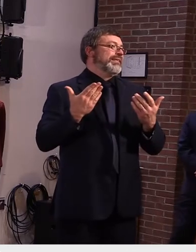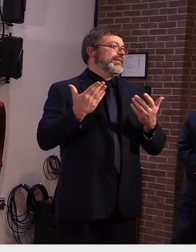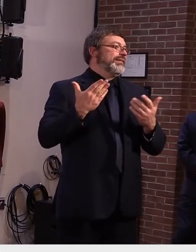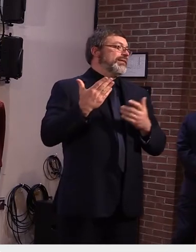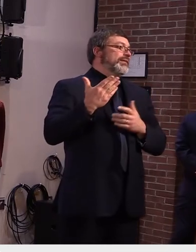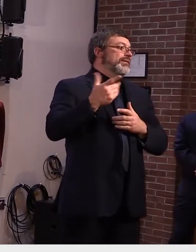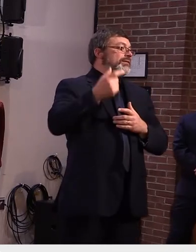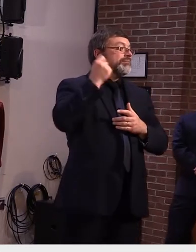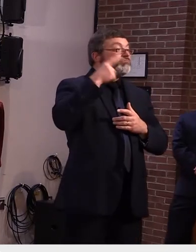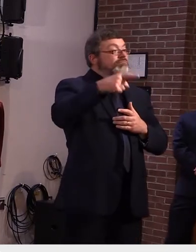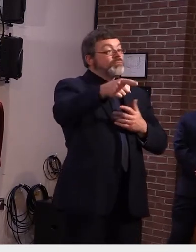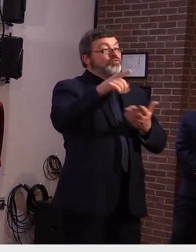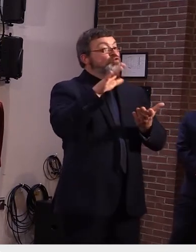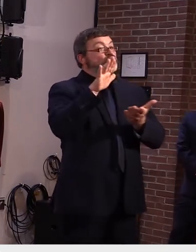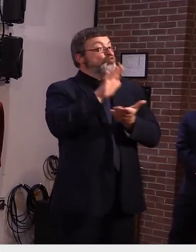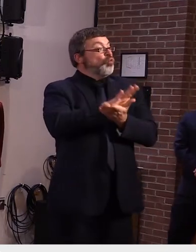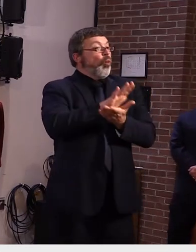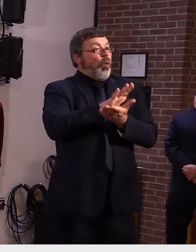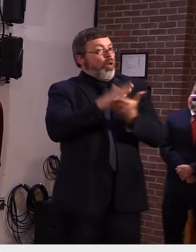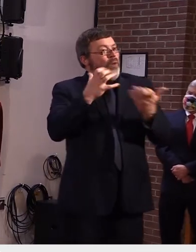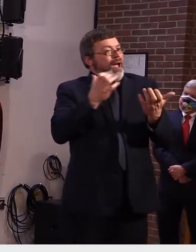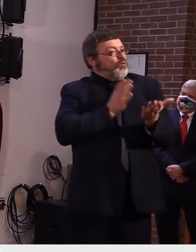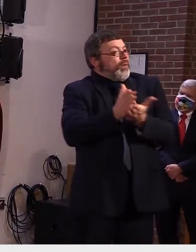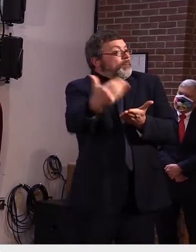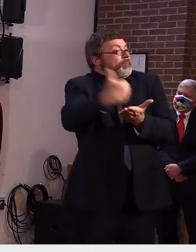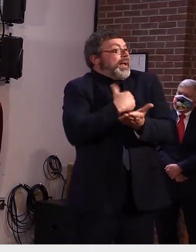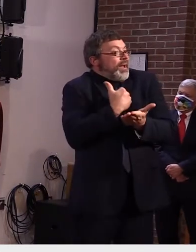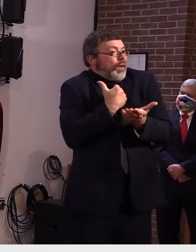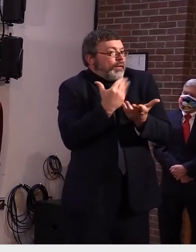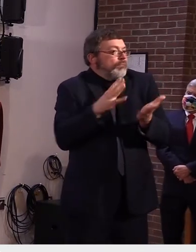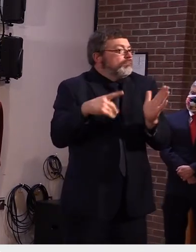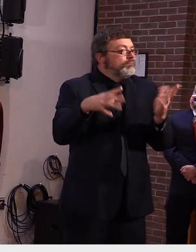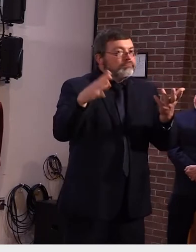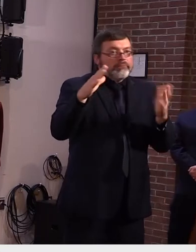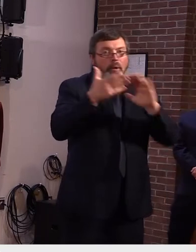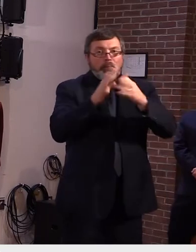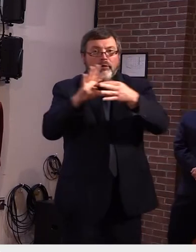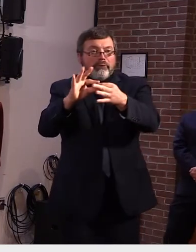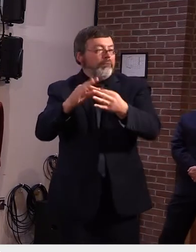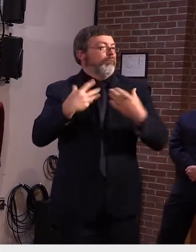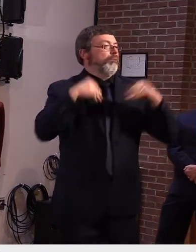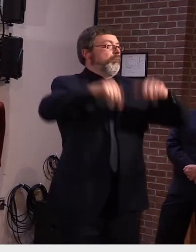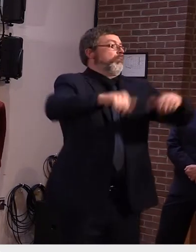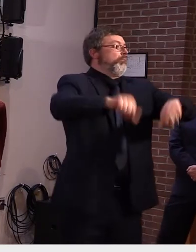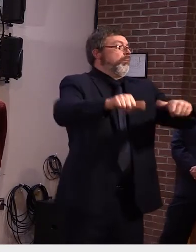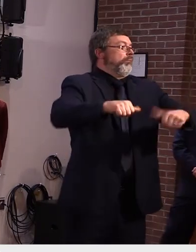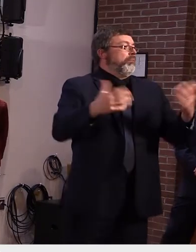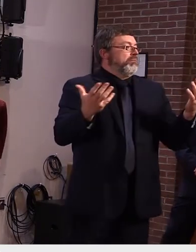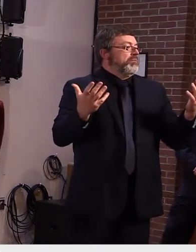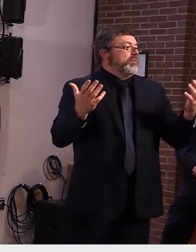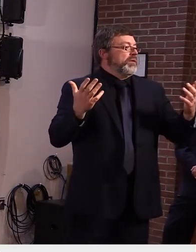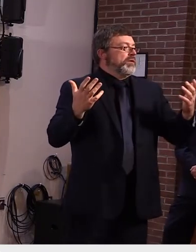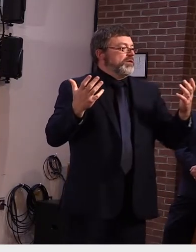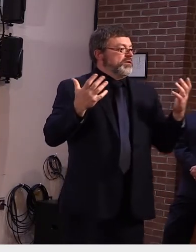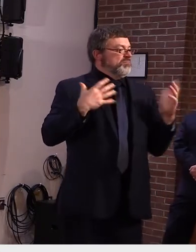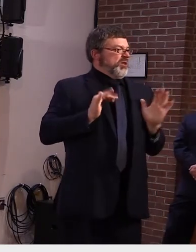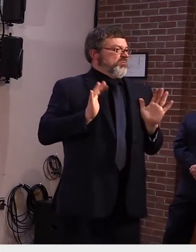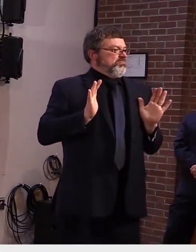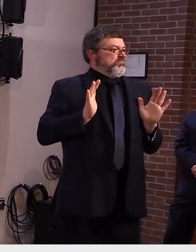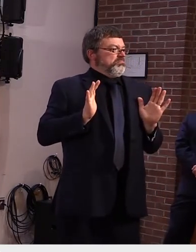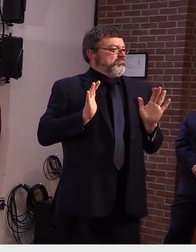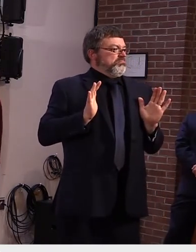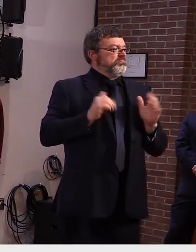aware of a situation and to calm any any concern but that doesn't mean that